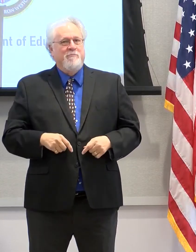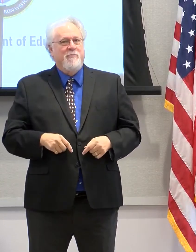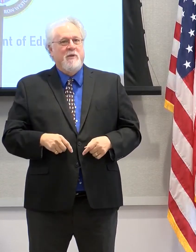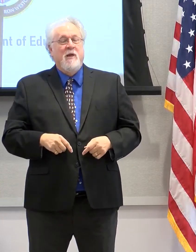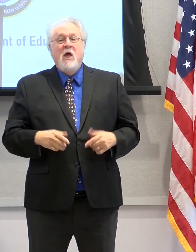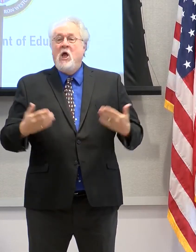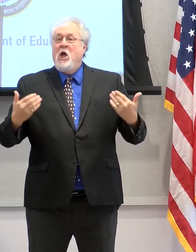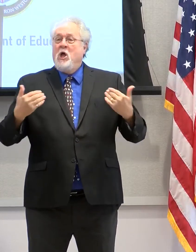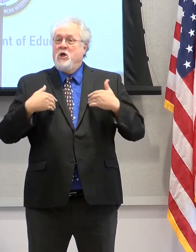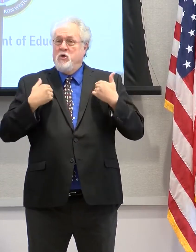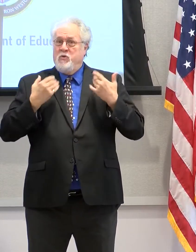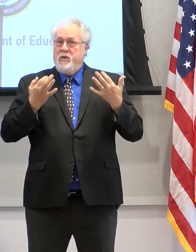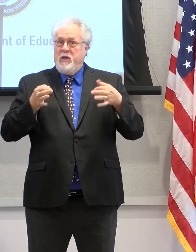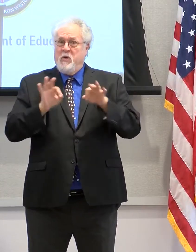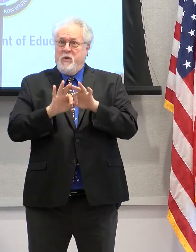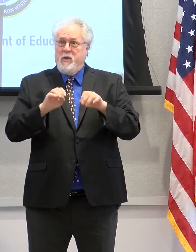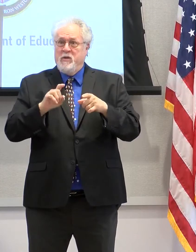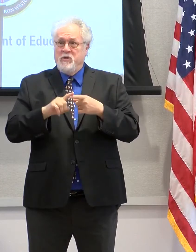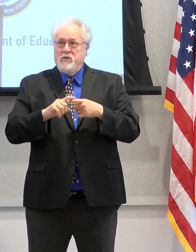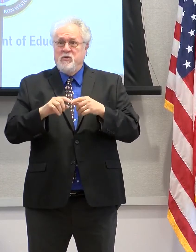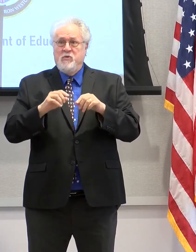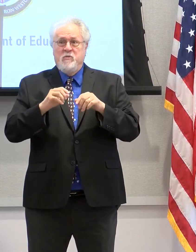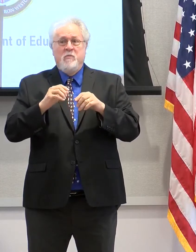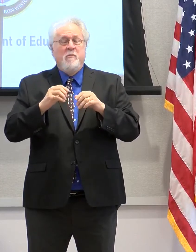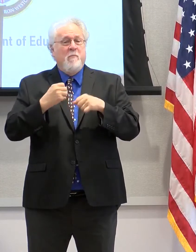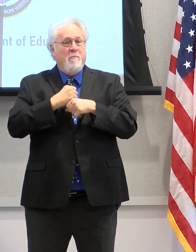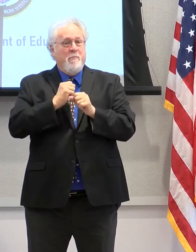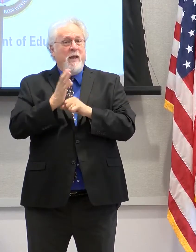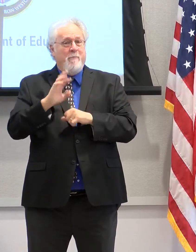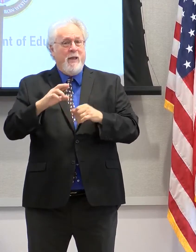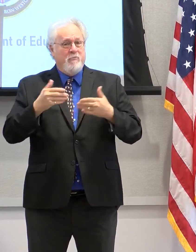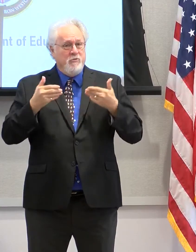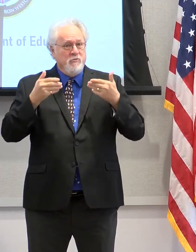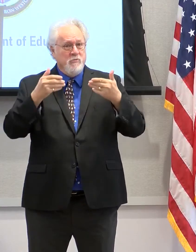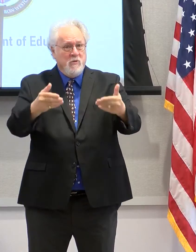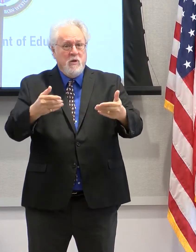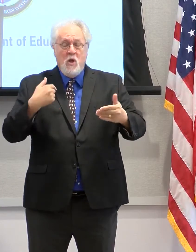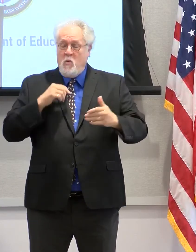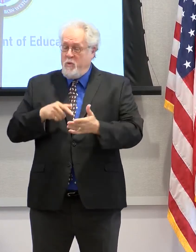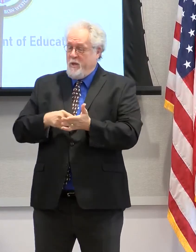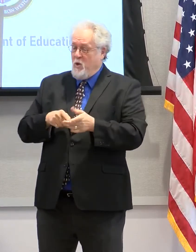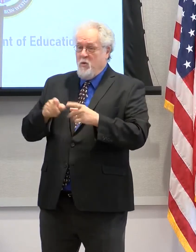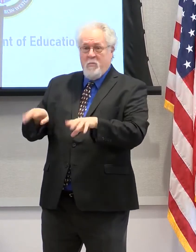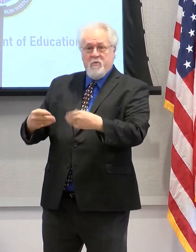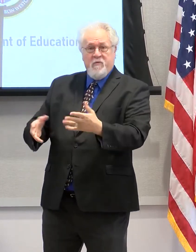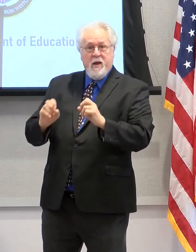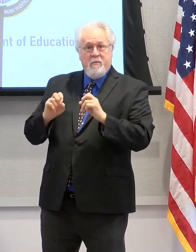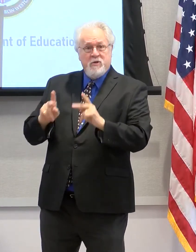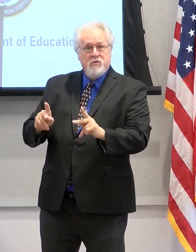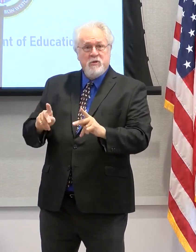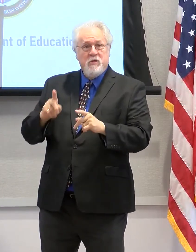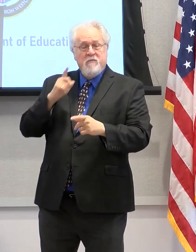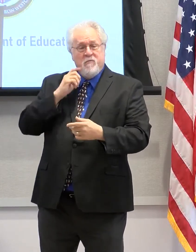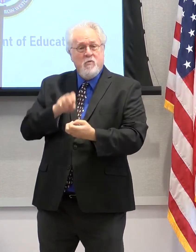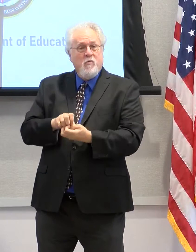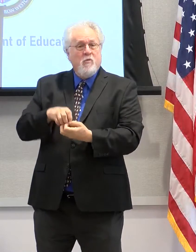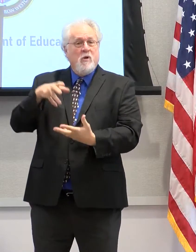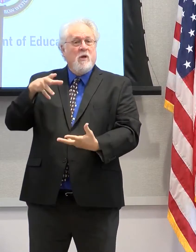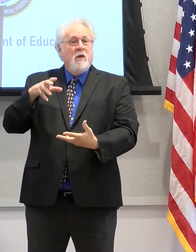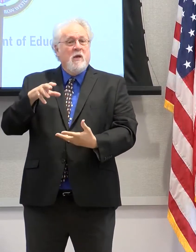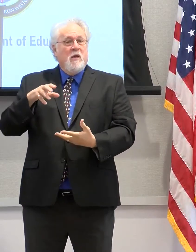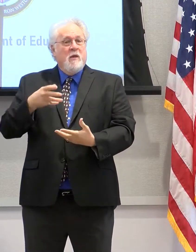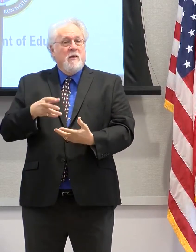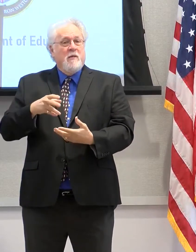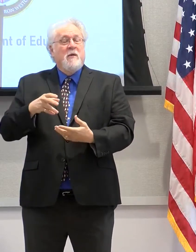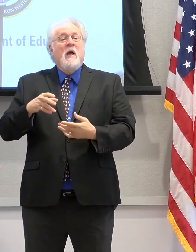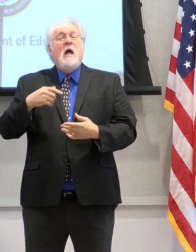Youth are critical to moving Baton Rouge forward, and we owe it to them to provide opportunities for enrichment. I